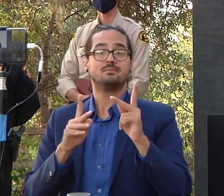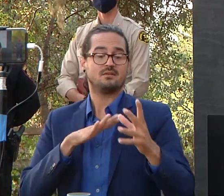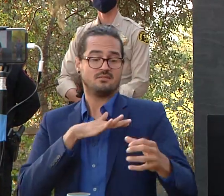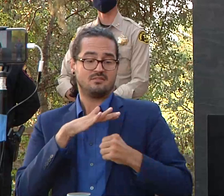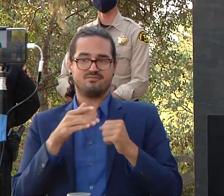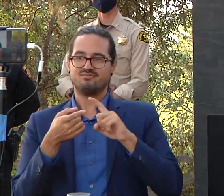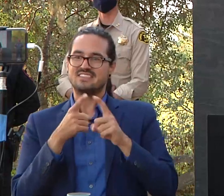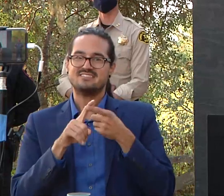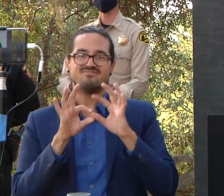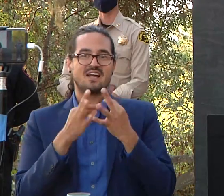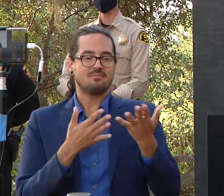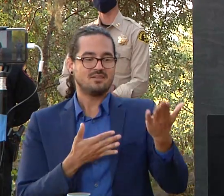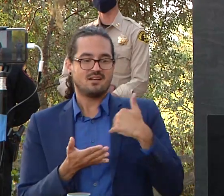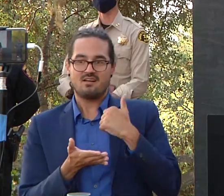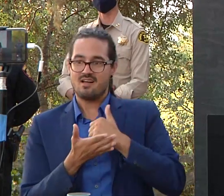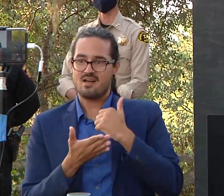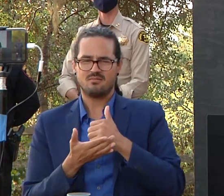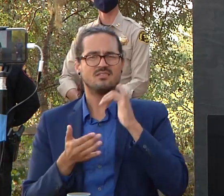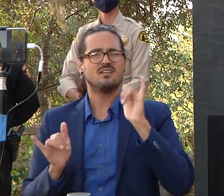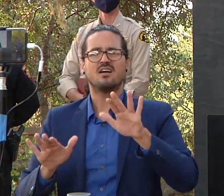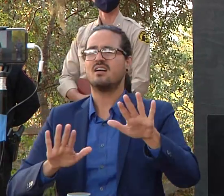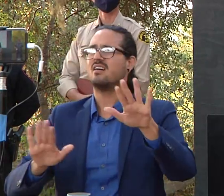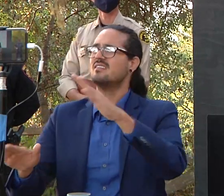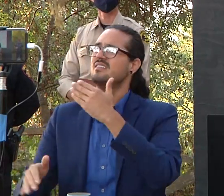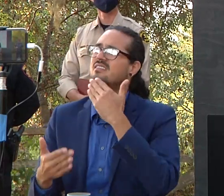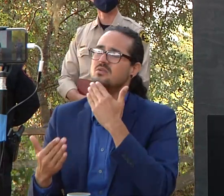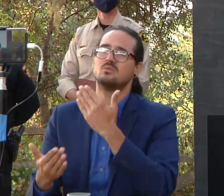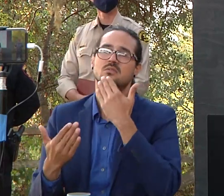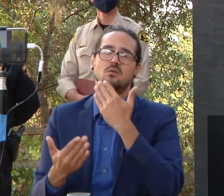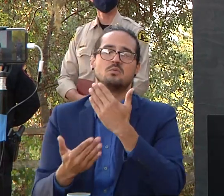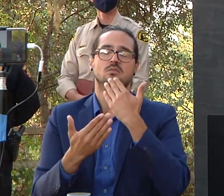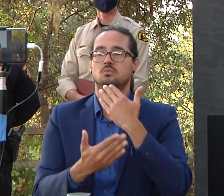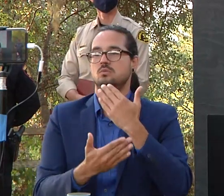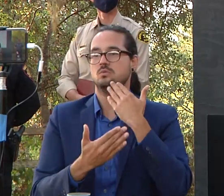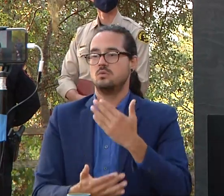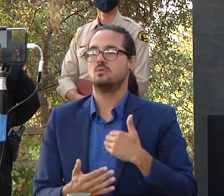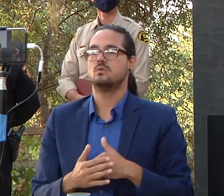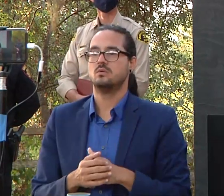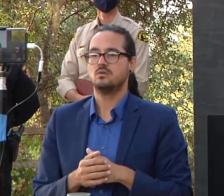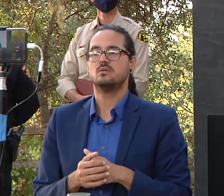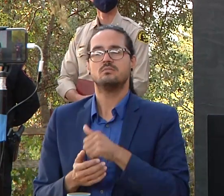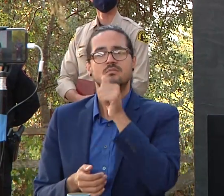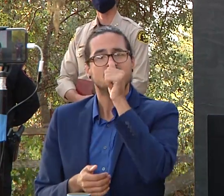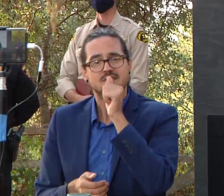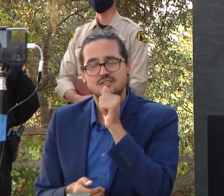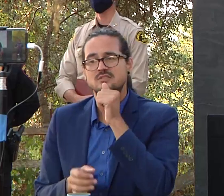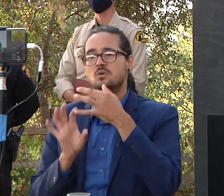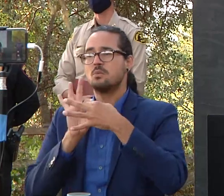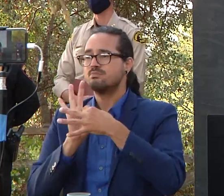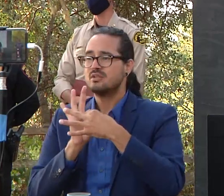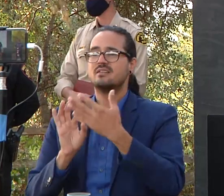truly all in this together and we will make sure that that we continue to keep you informed until this is 100 complete thank you